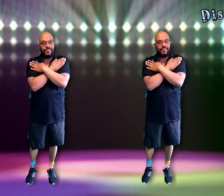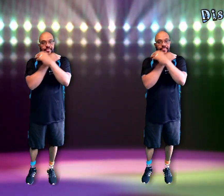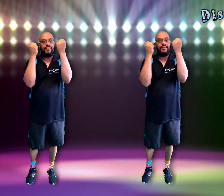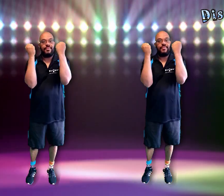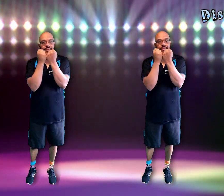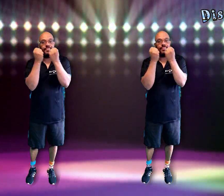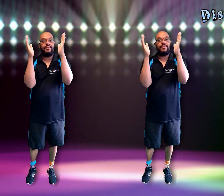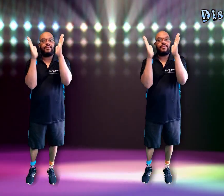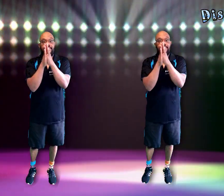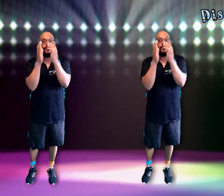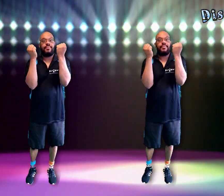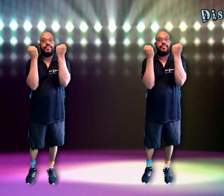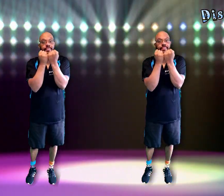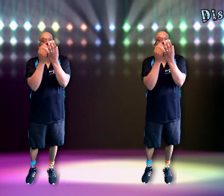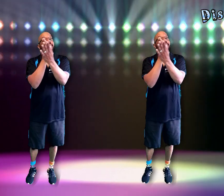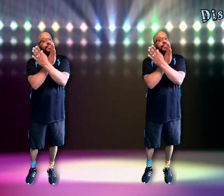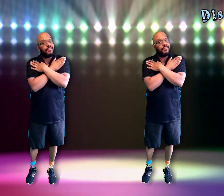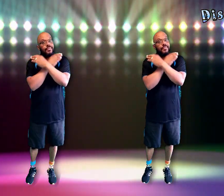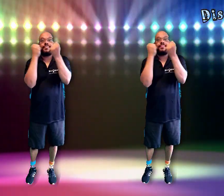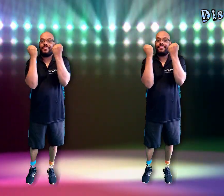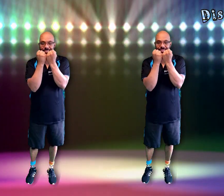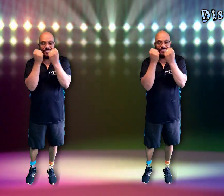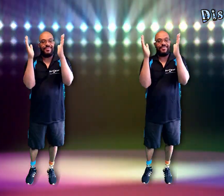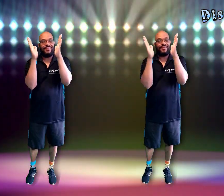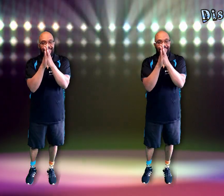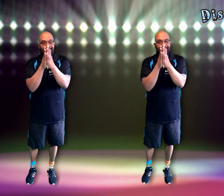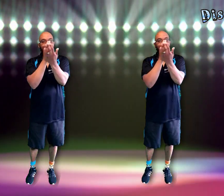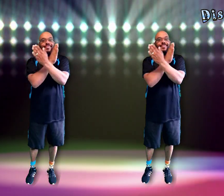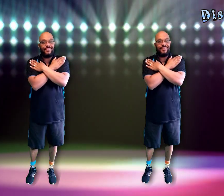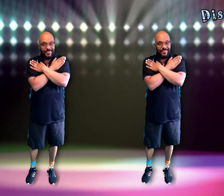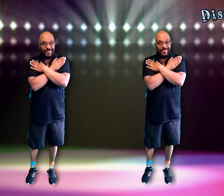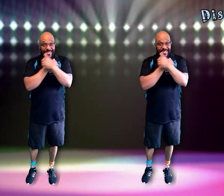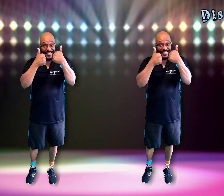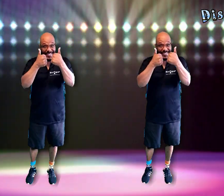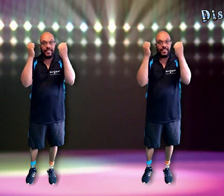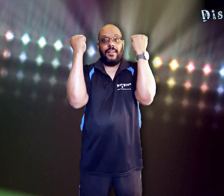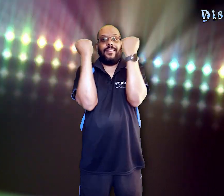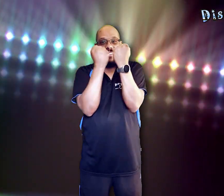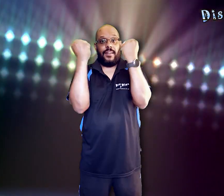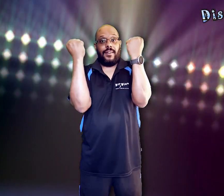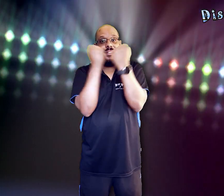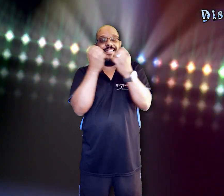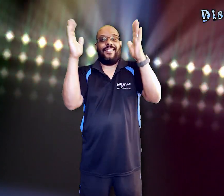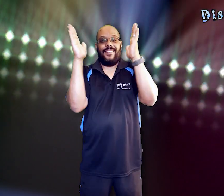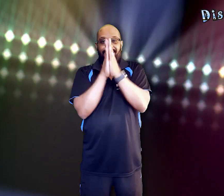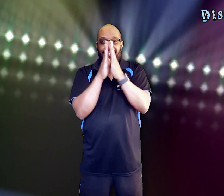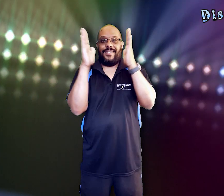arms Do this all again, but now twiice as fast Once you get it right it's a lot of fun Soco, soco, bate,